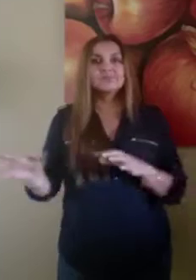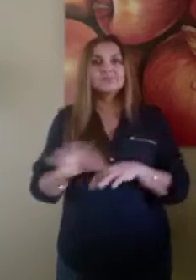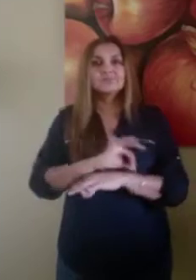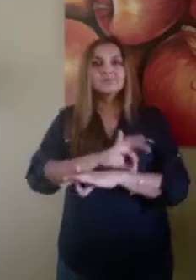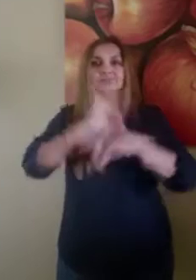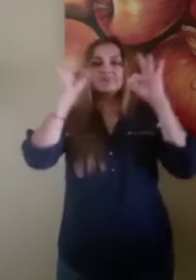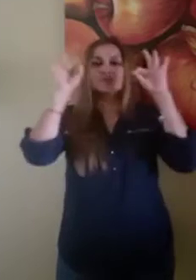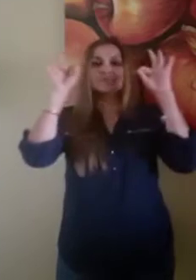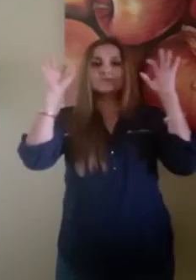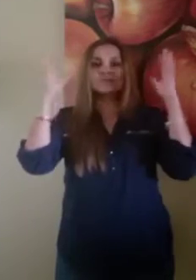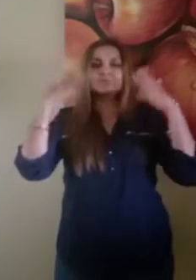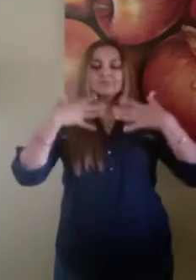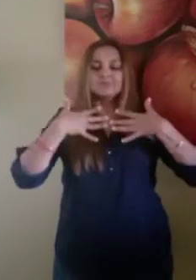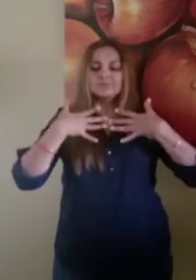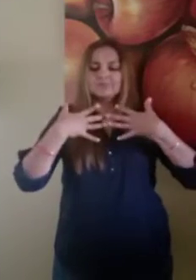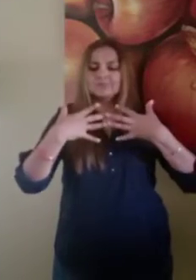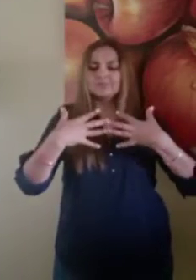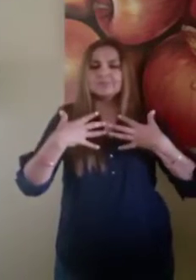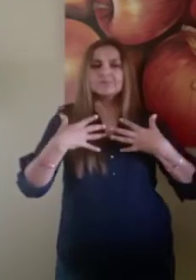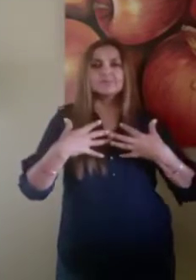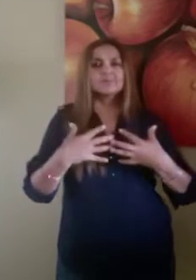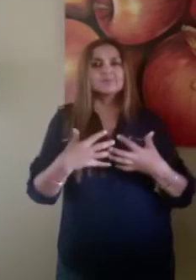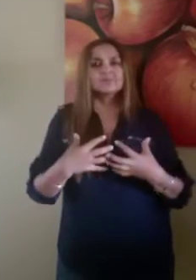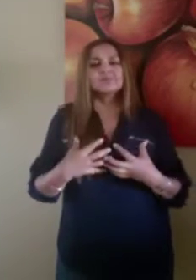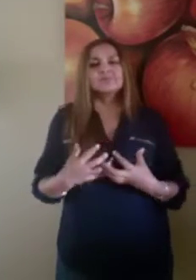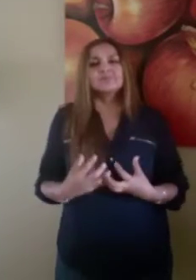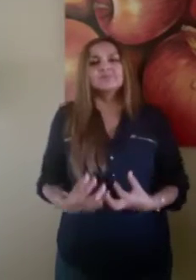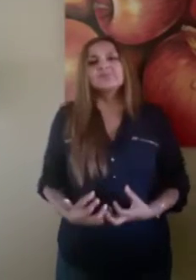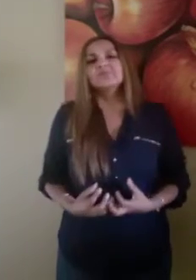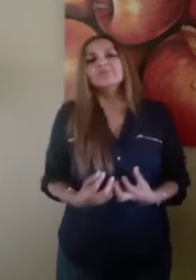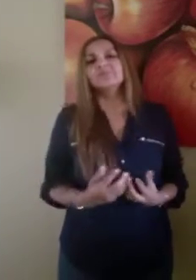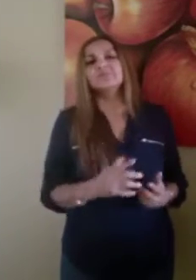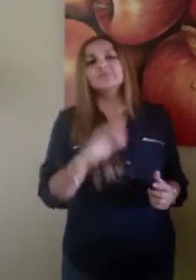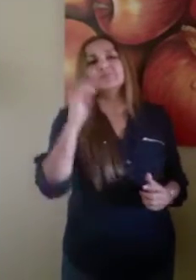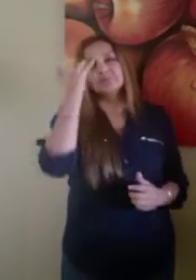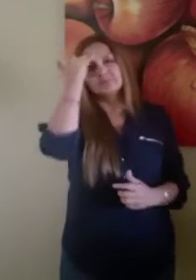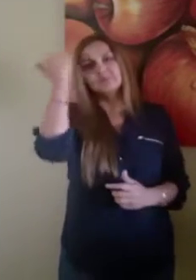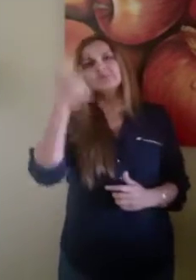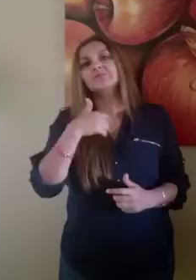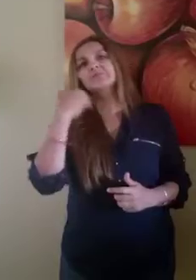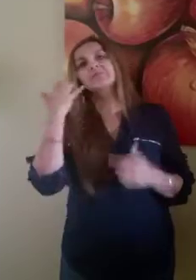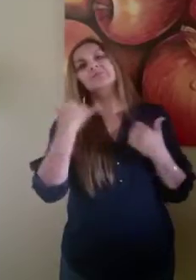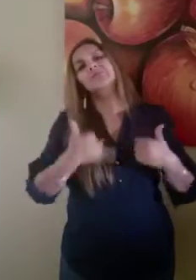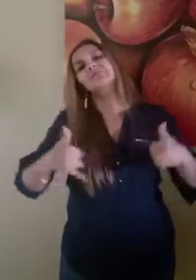the world for the he's fine.